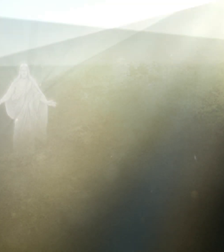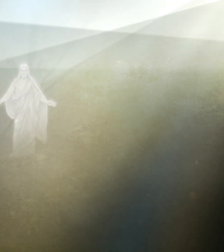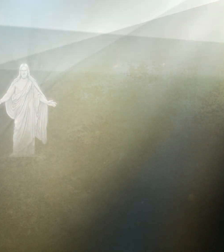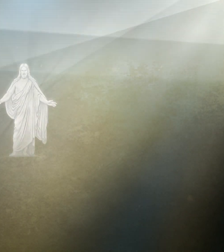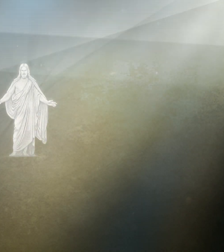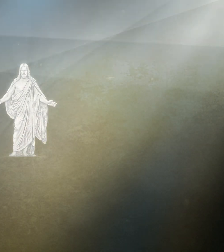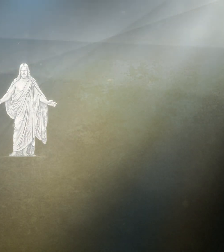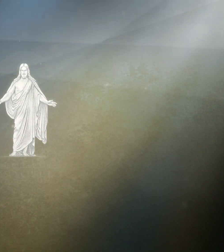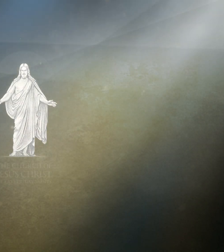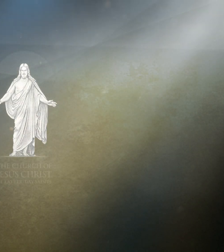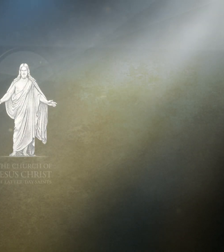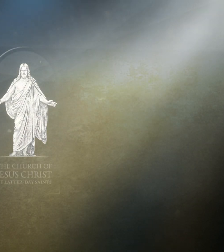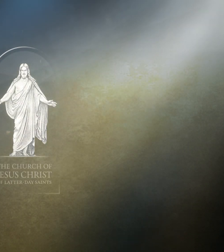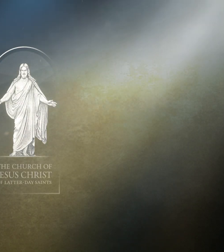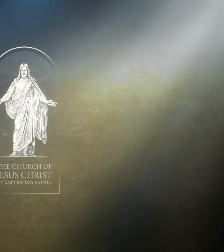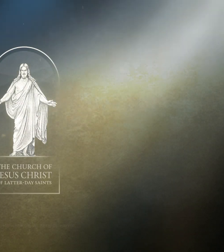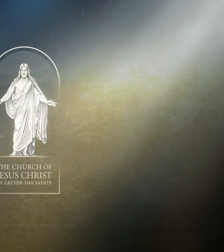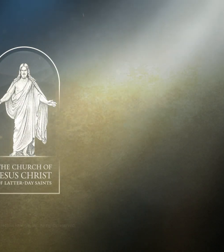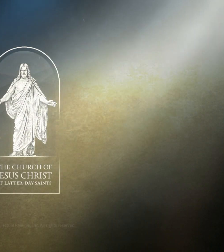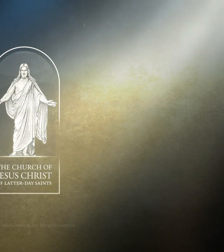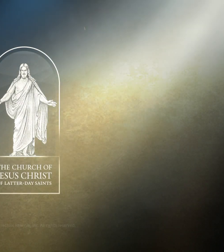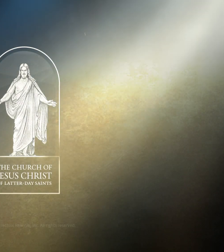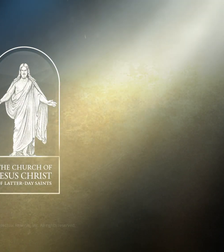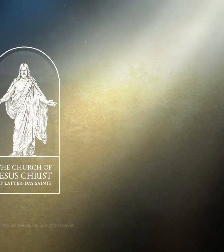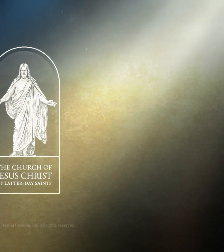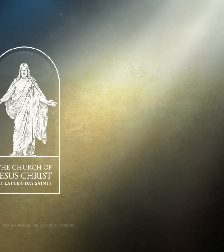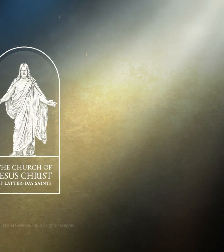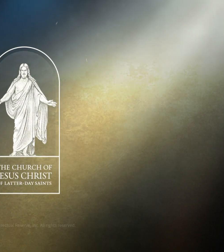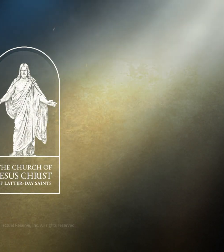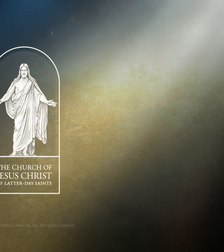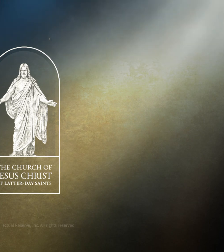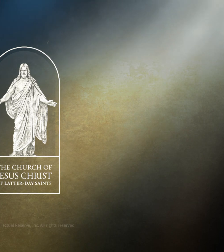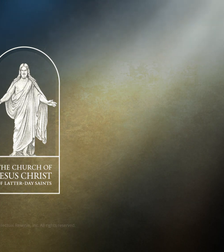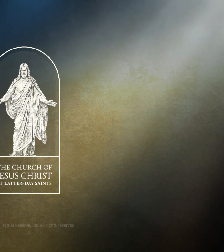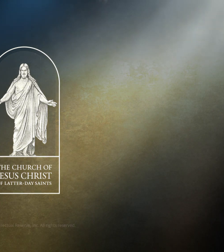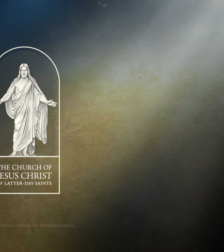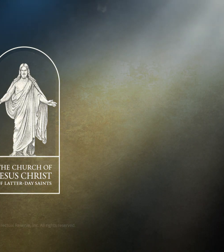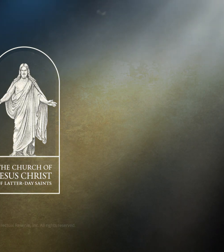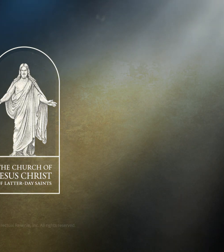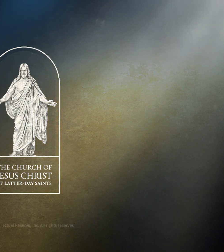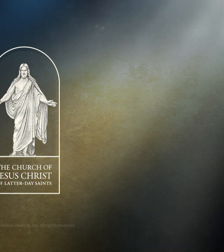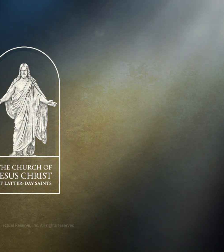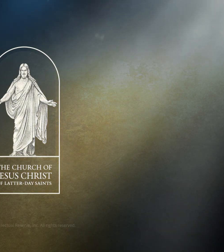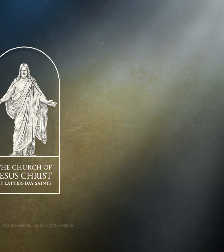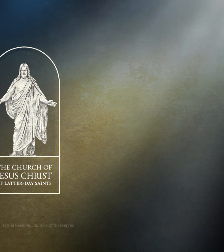Before that, not I'm a little longer. I may